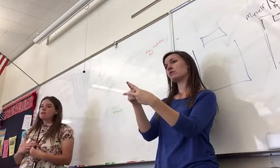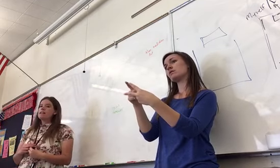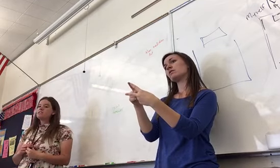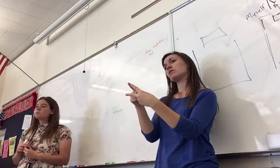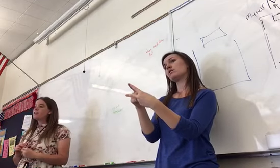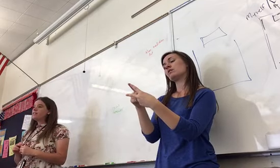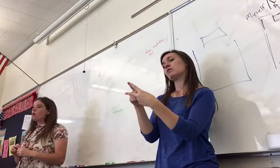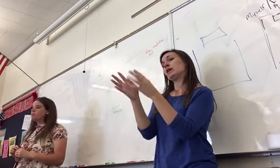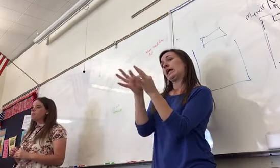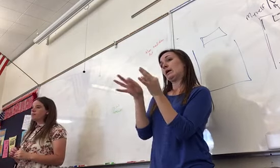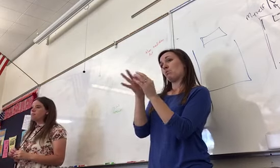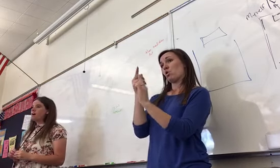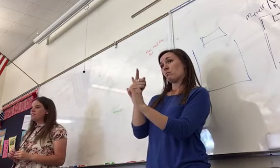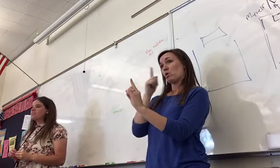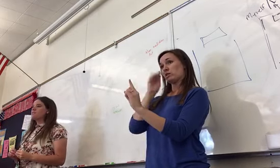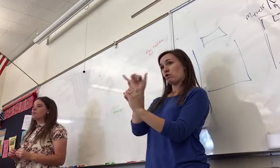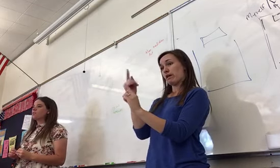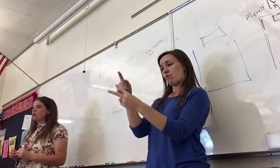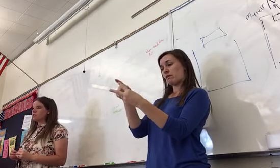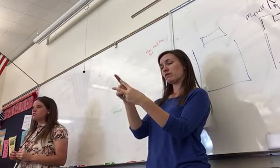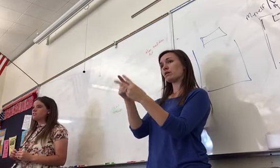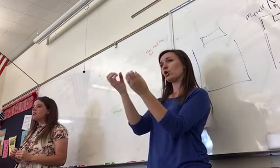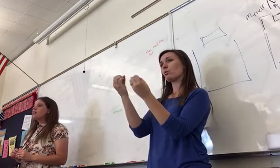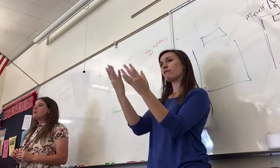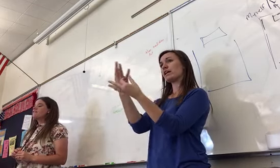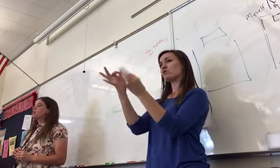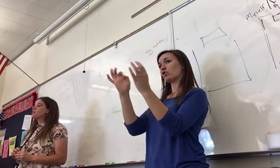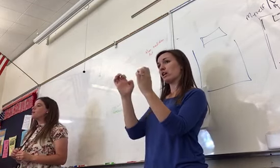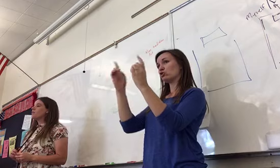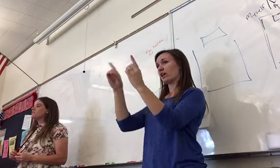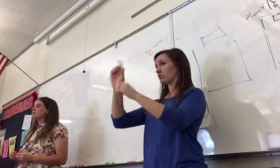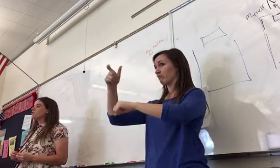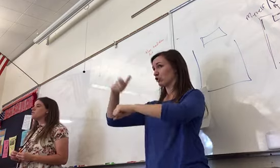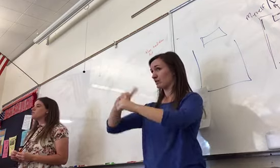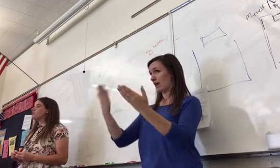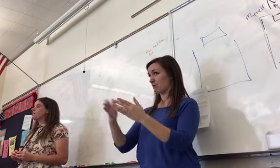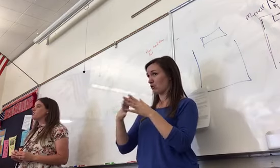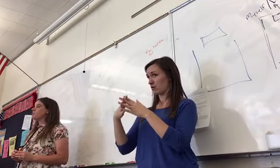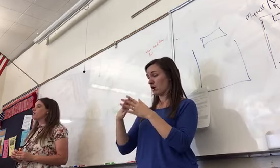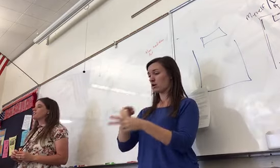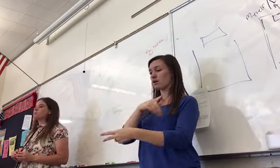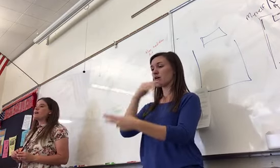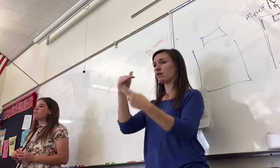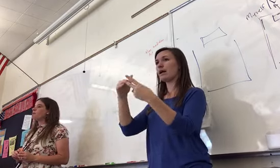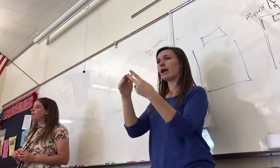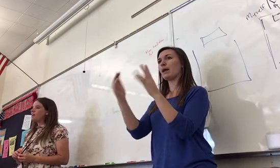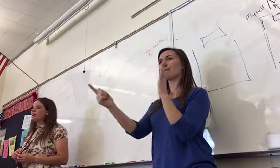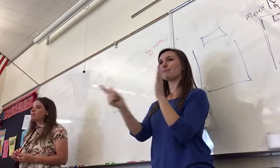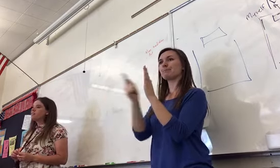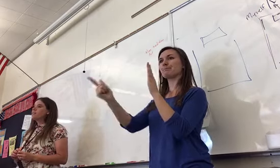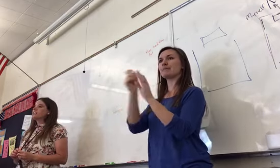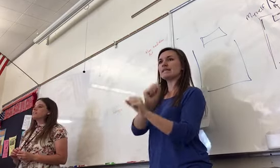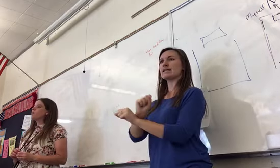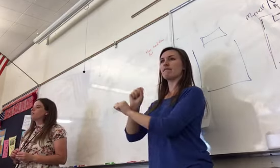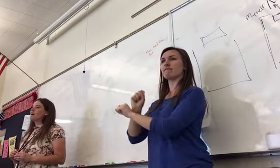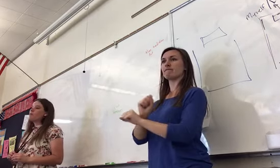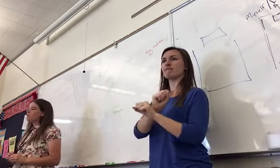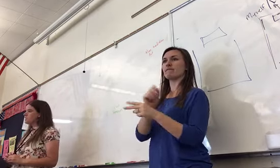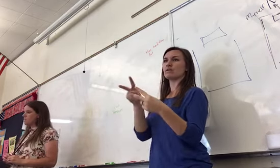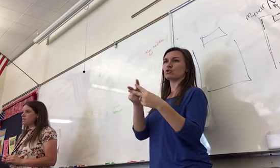That is really the only big positive of the articles. If you're going to go off and say there was no king, you better expand upon that and tell me how it wasn't a